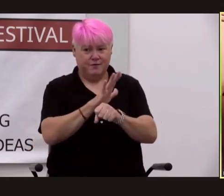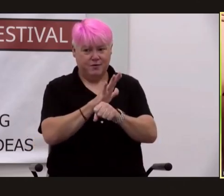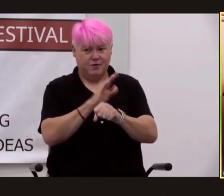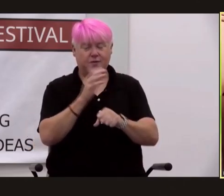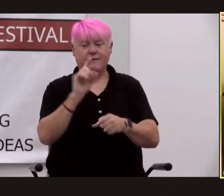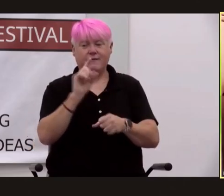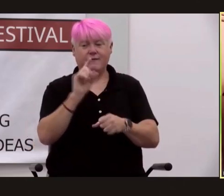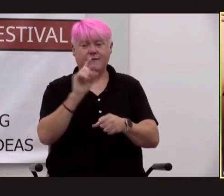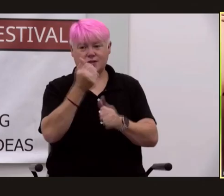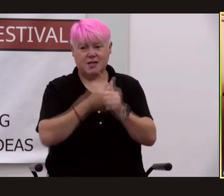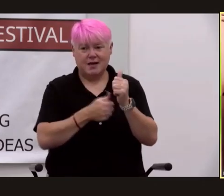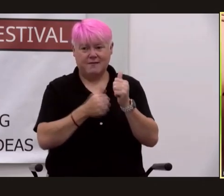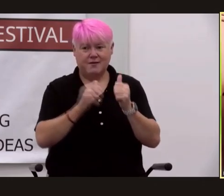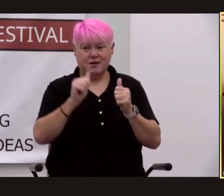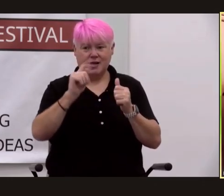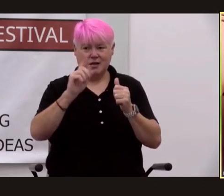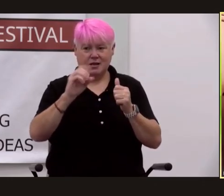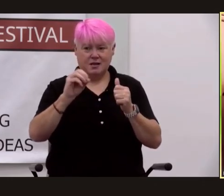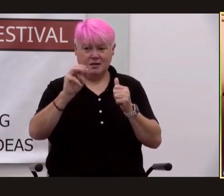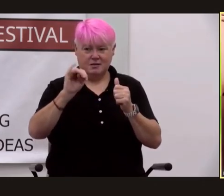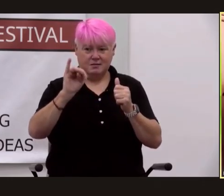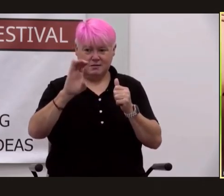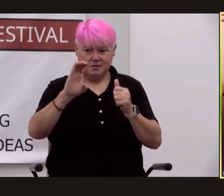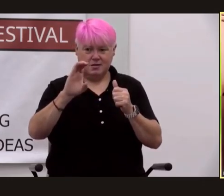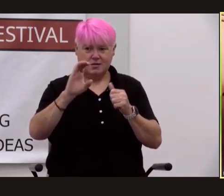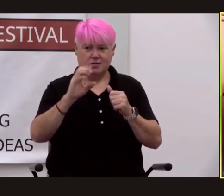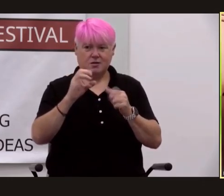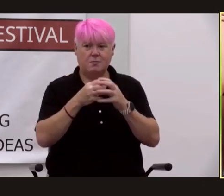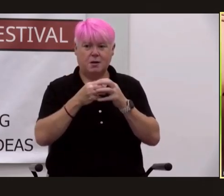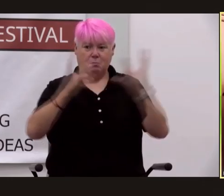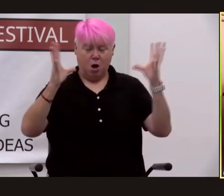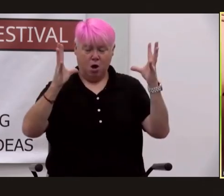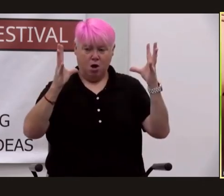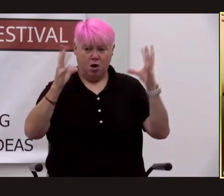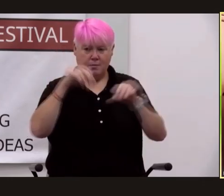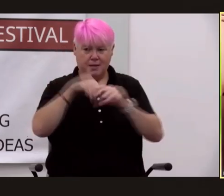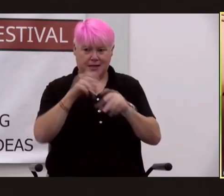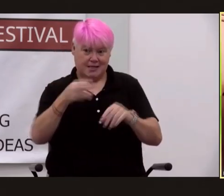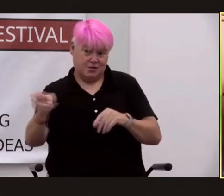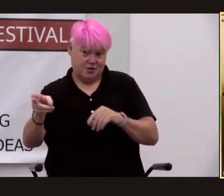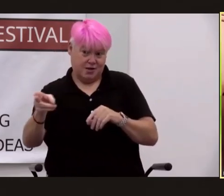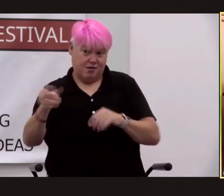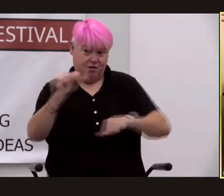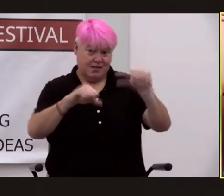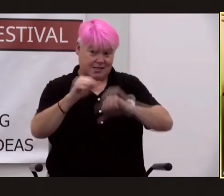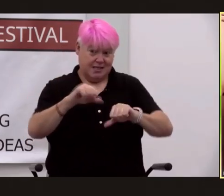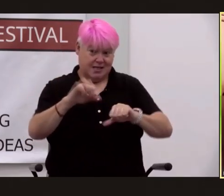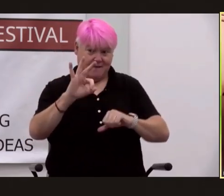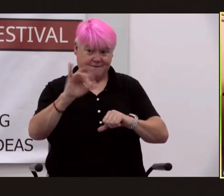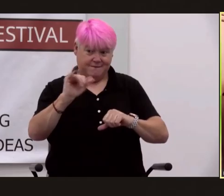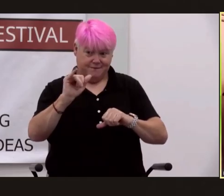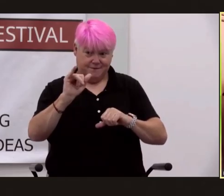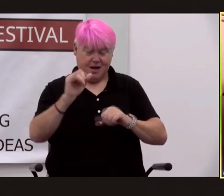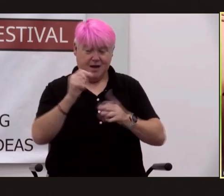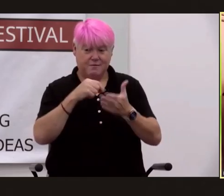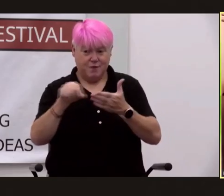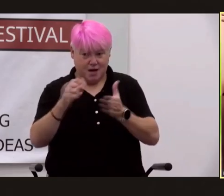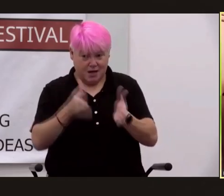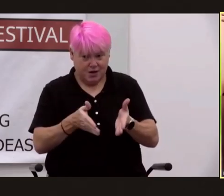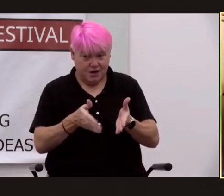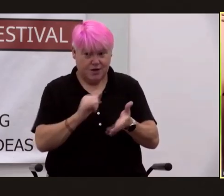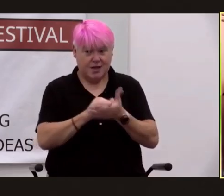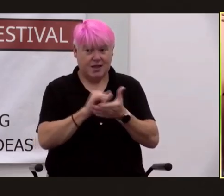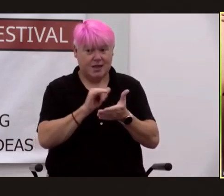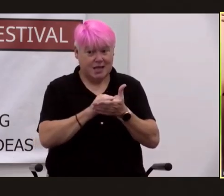atomic bomb explosion in human history now as a science fiction writer i like to point out that this device